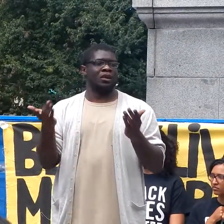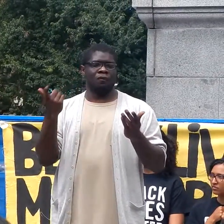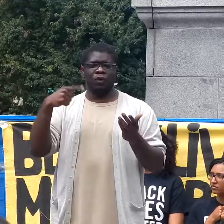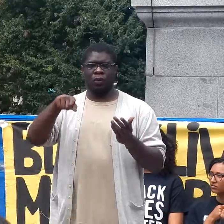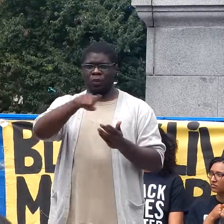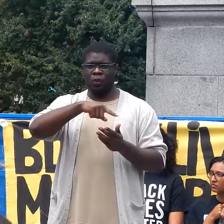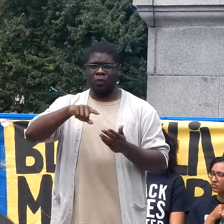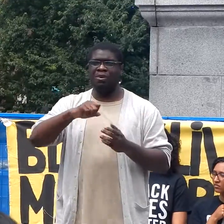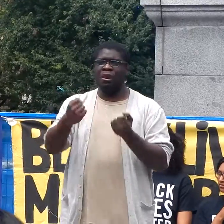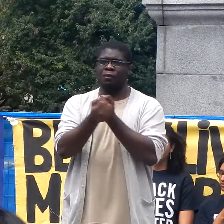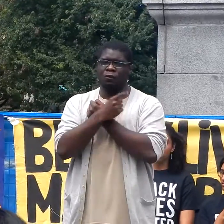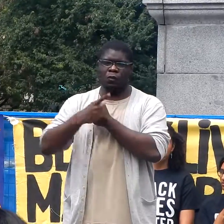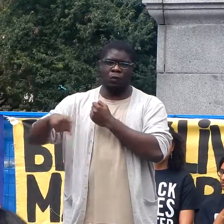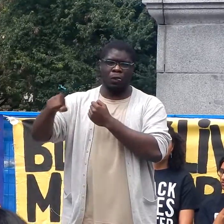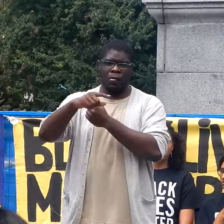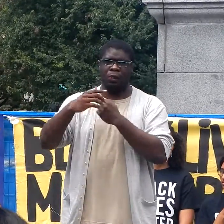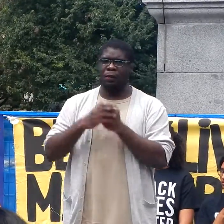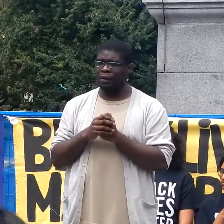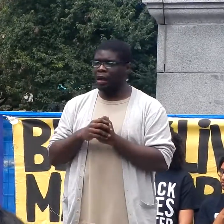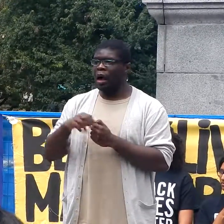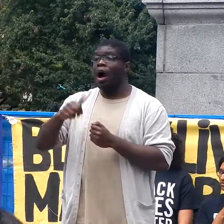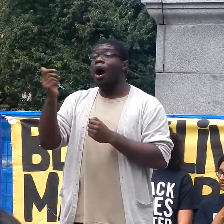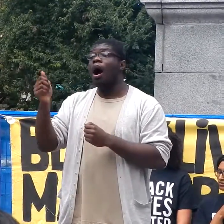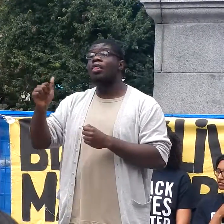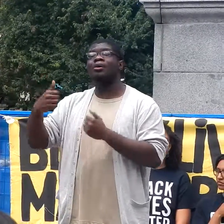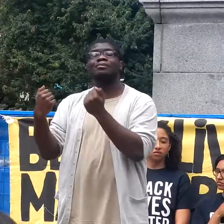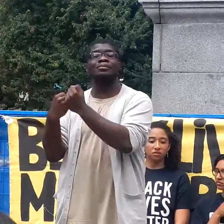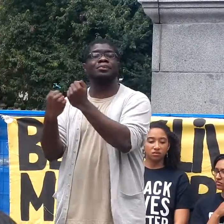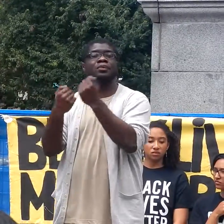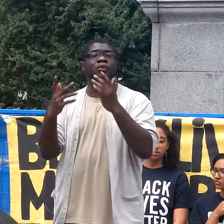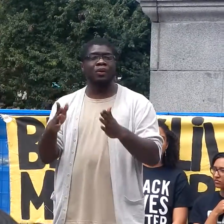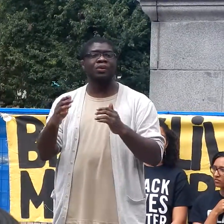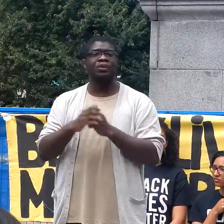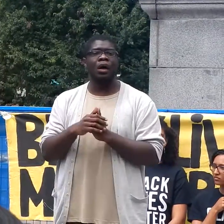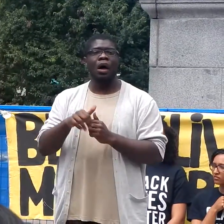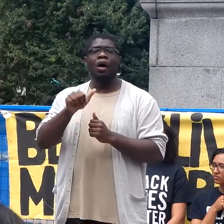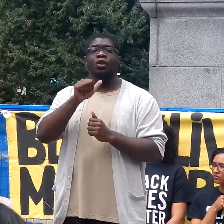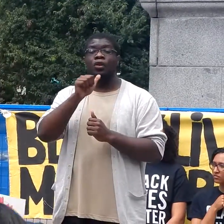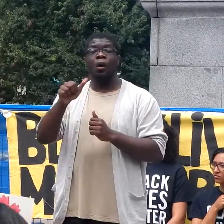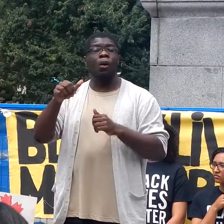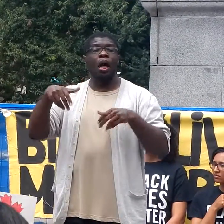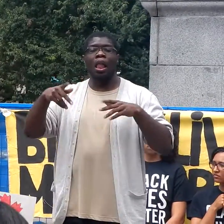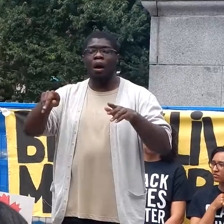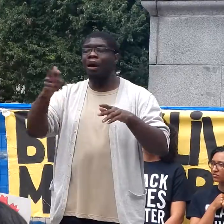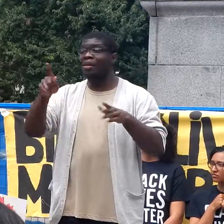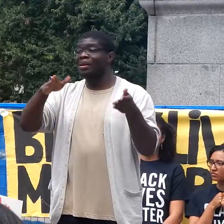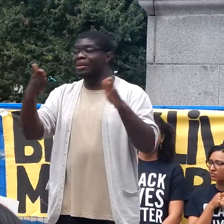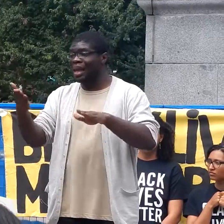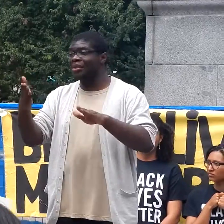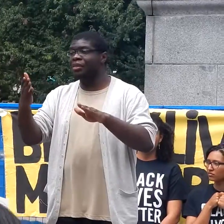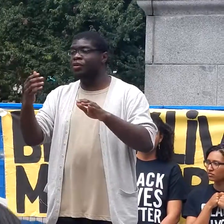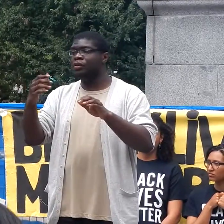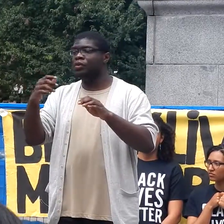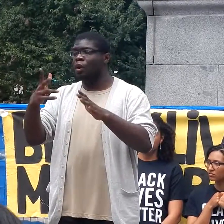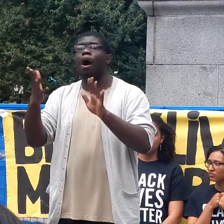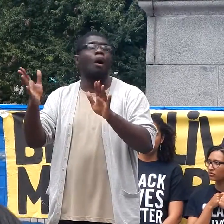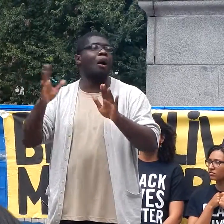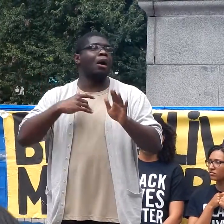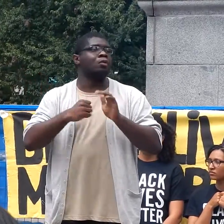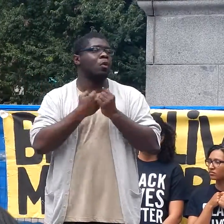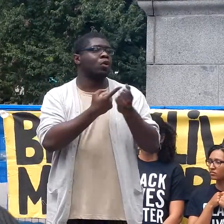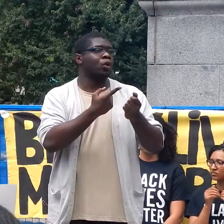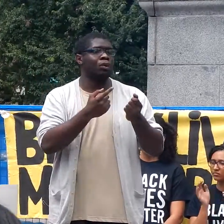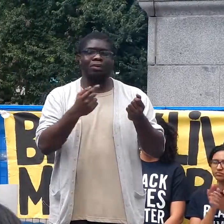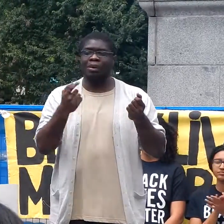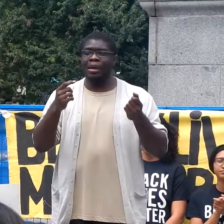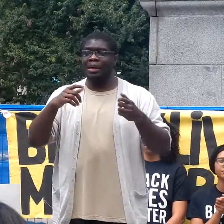folks and non-black poc allies don't let it take another death for us to see you here for us like this be here for us in life as you are in death